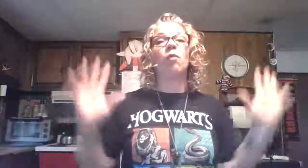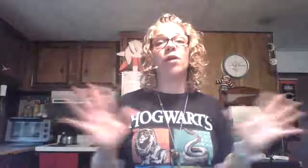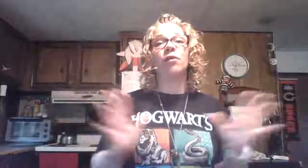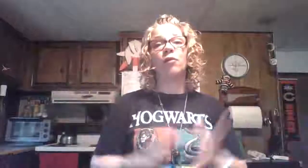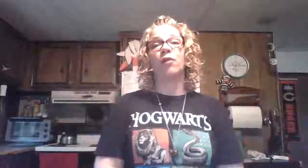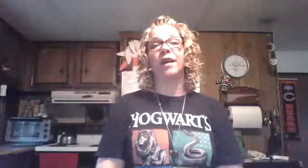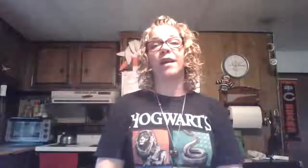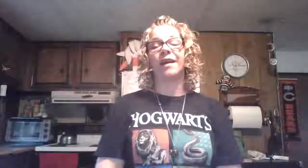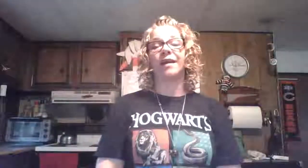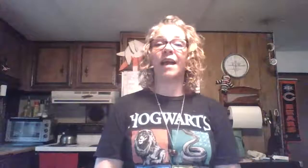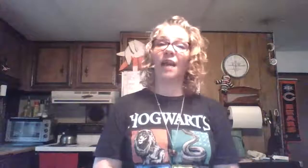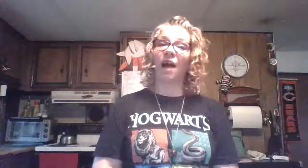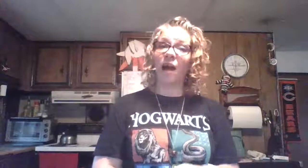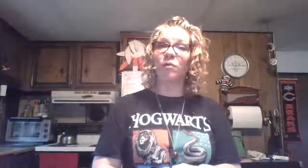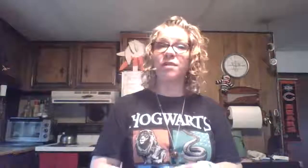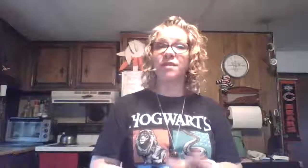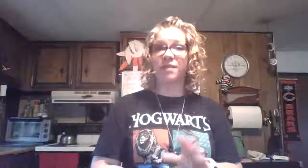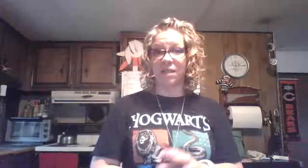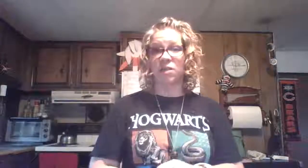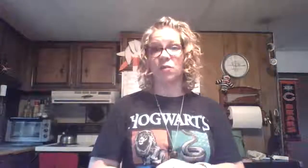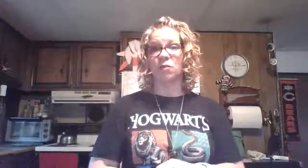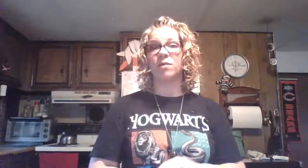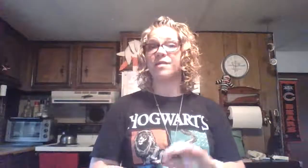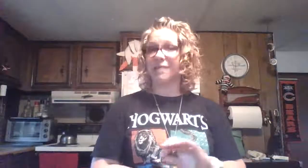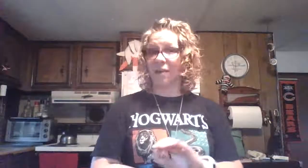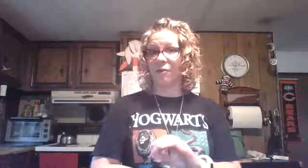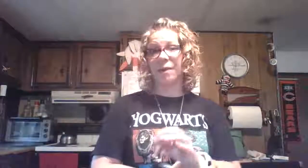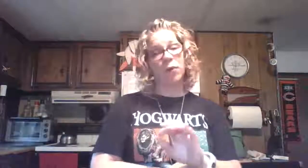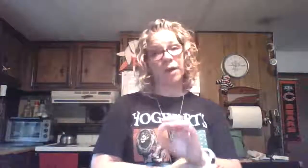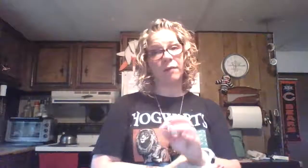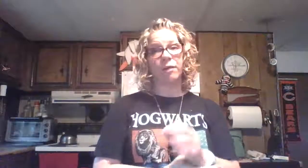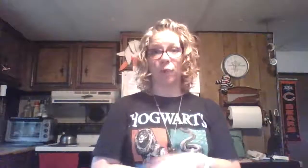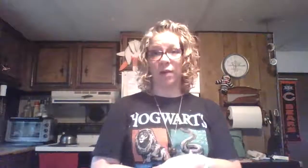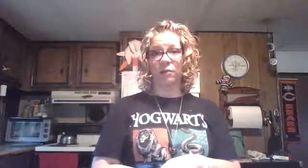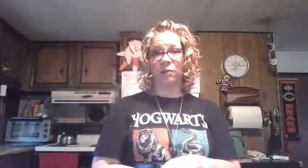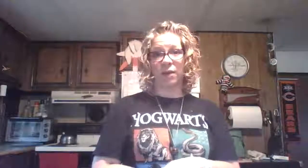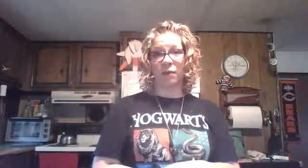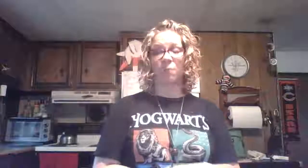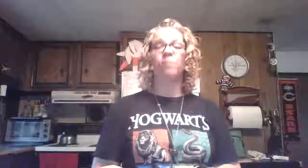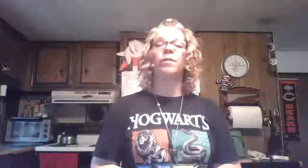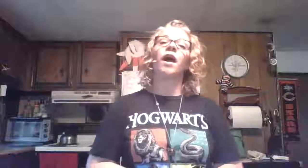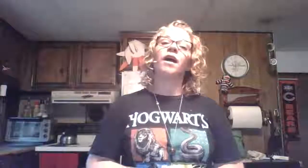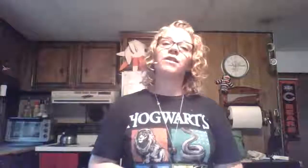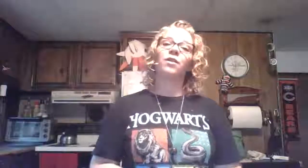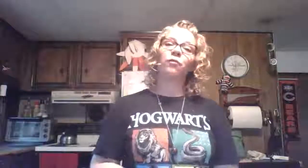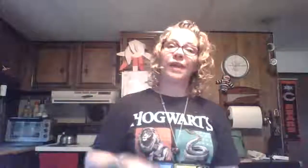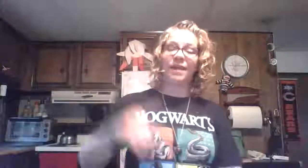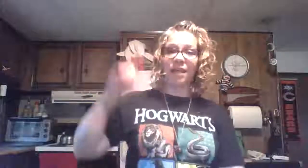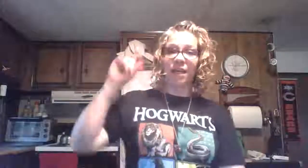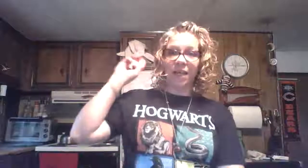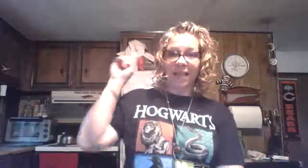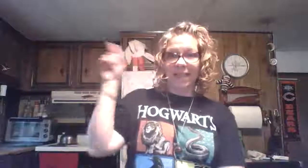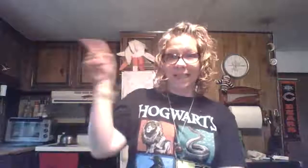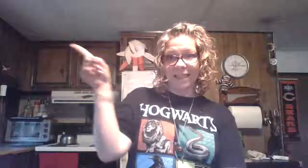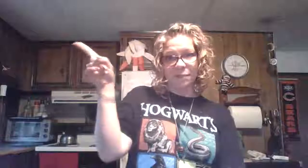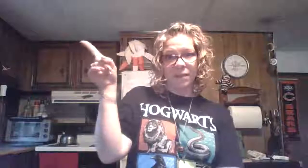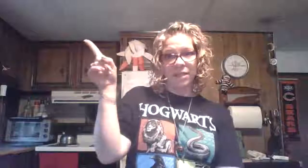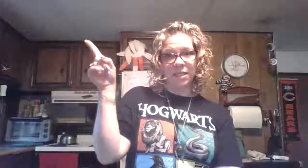wonderful Friday night and I will see you Saturday morning with a brand new video. Don't forget, click this button to